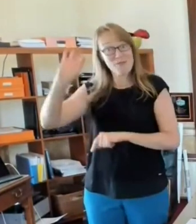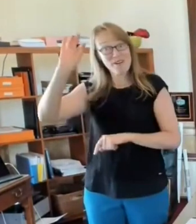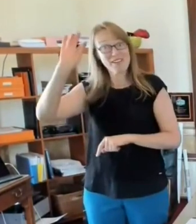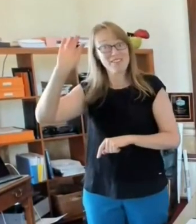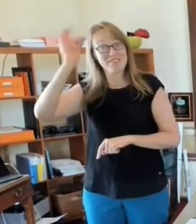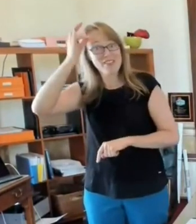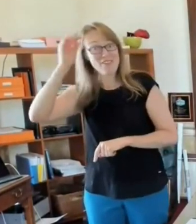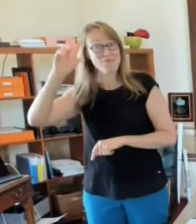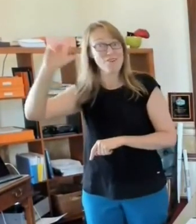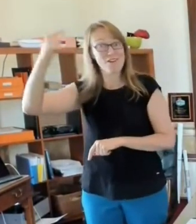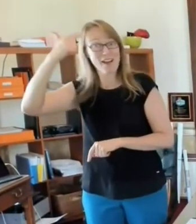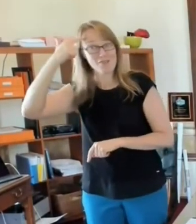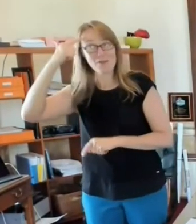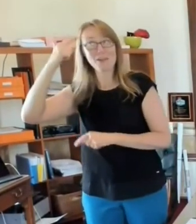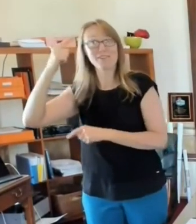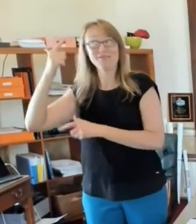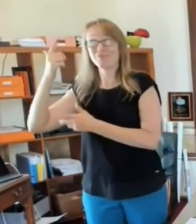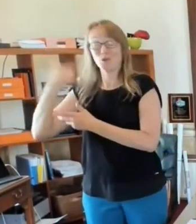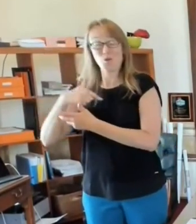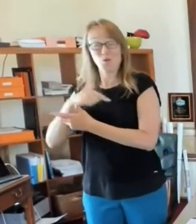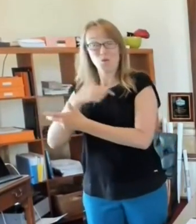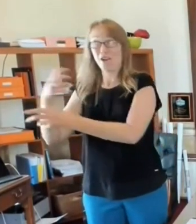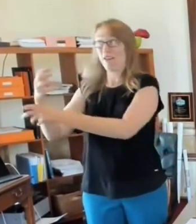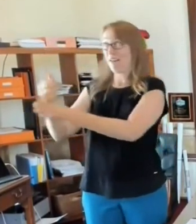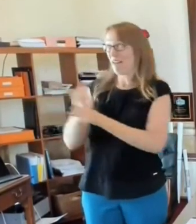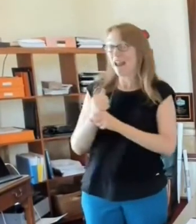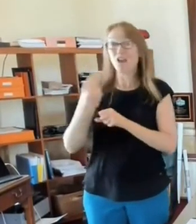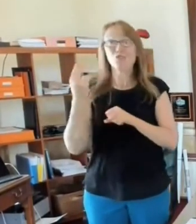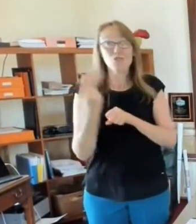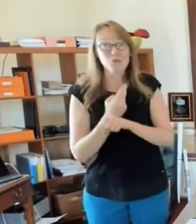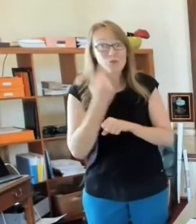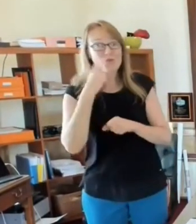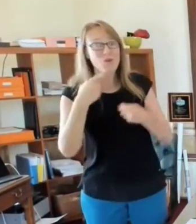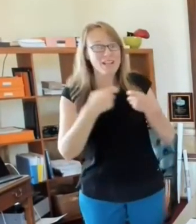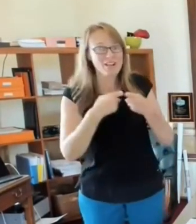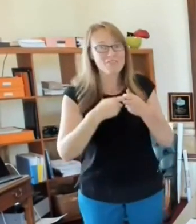emergency shelter. All of that is tied to the census. So, we're